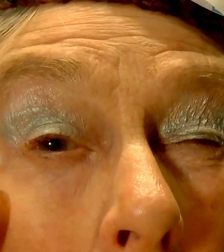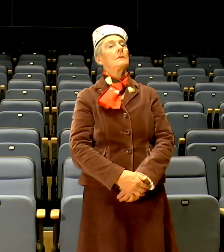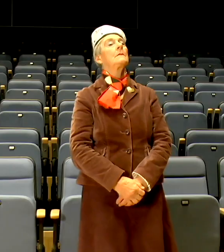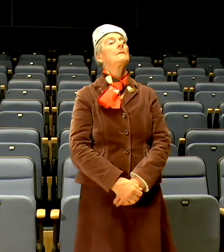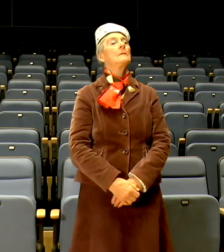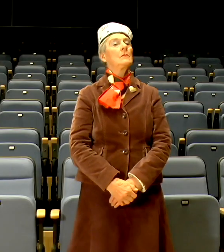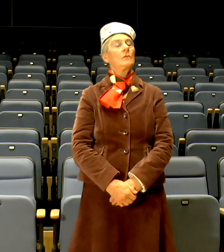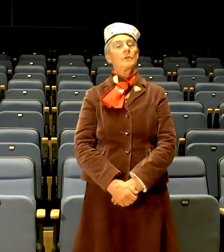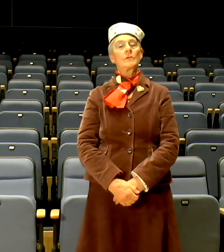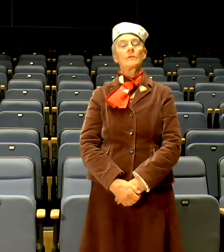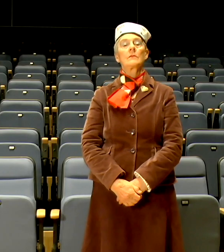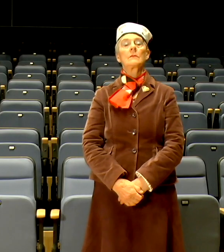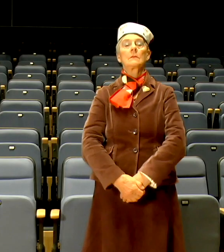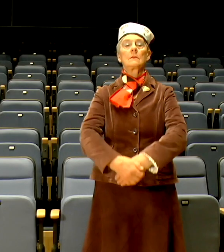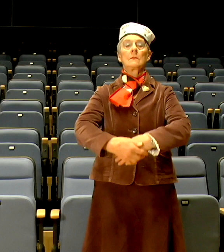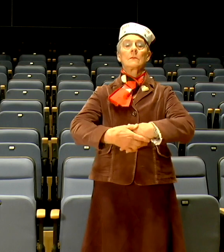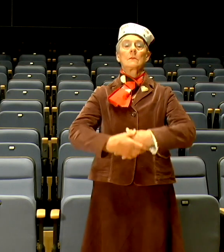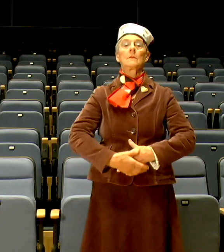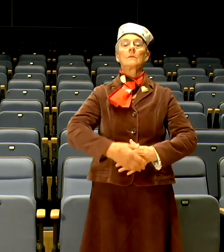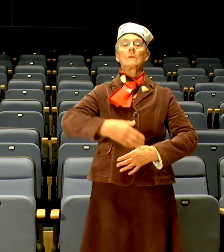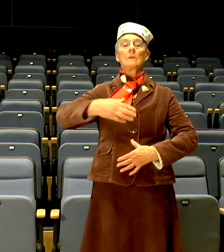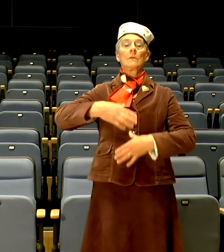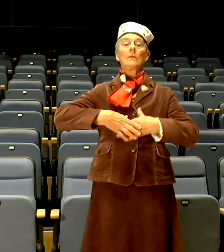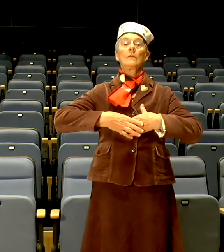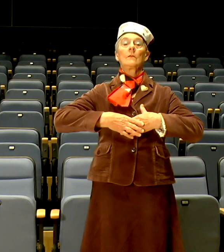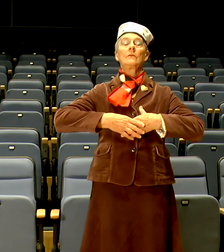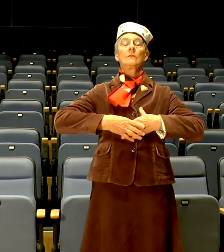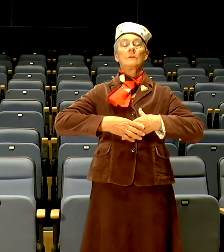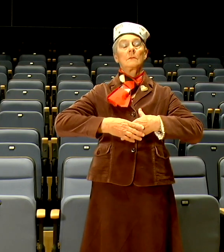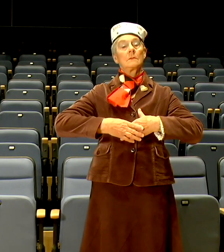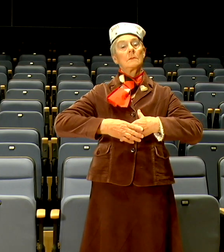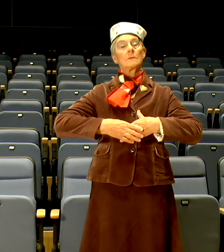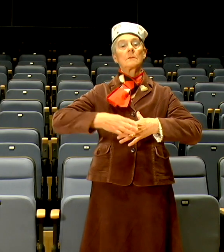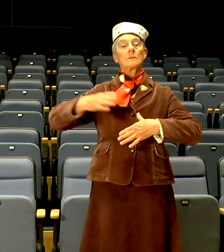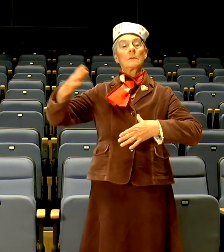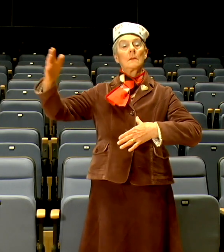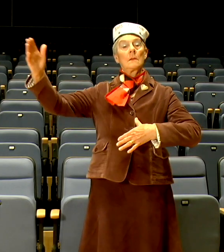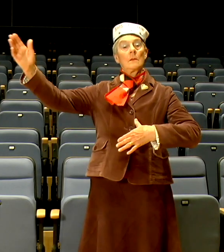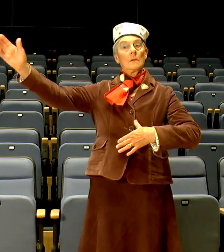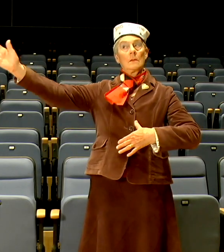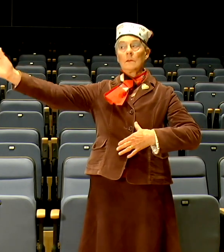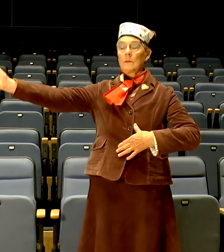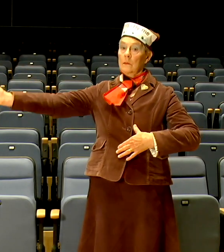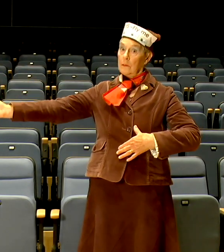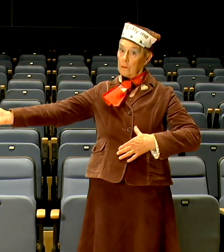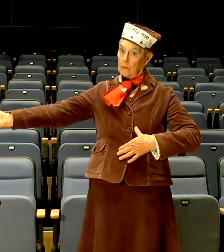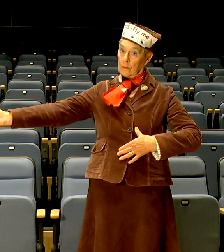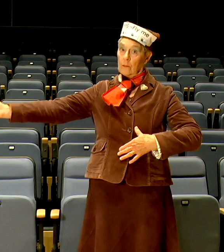In case of emergency evacuation, fire, flood or locusts, there are two exits